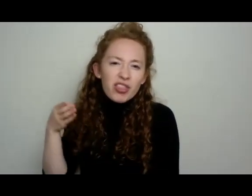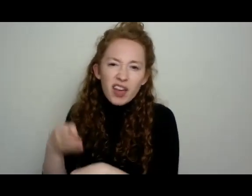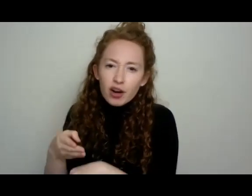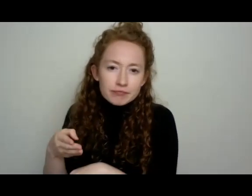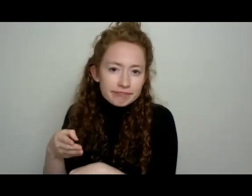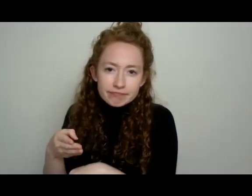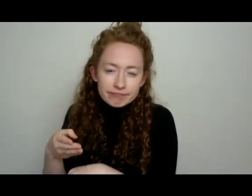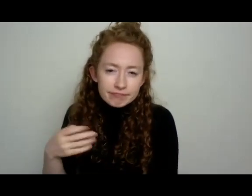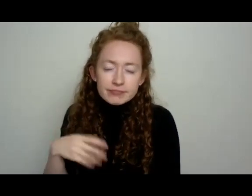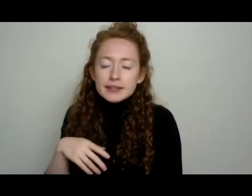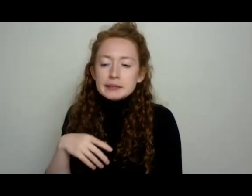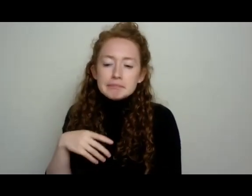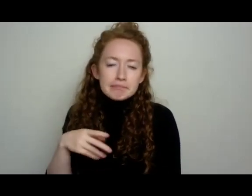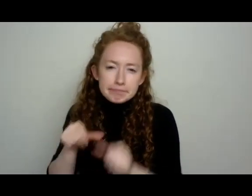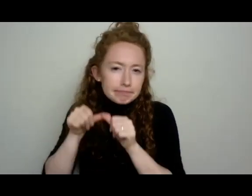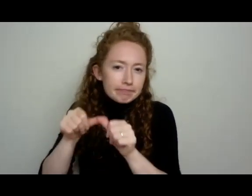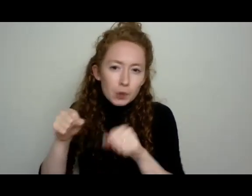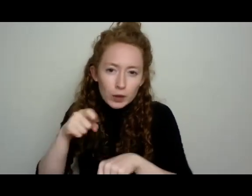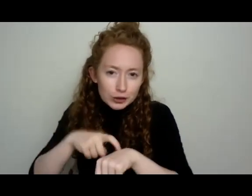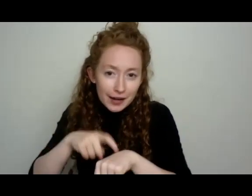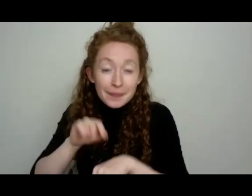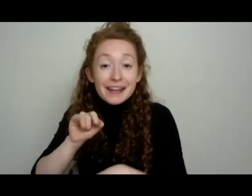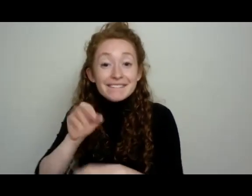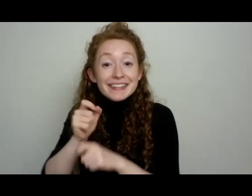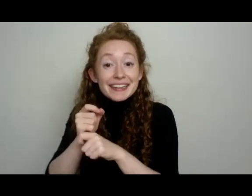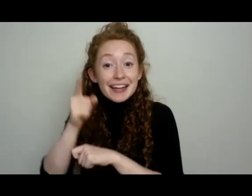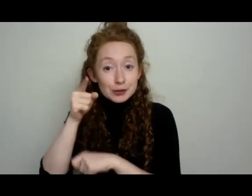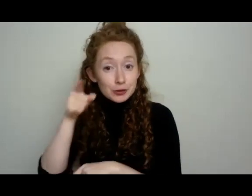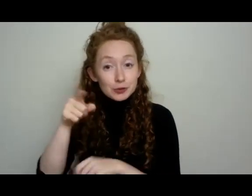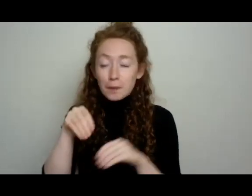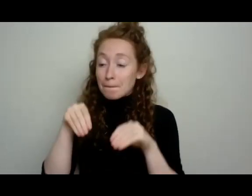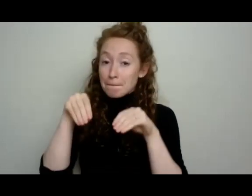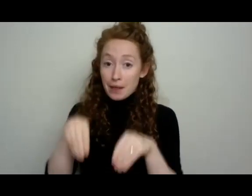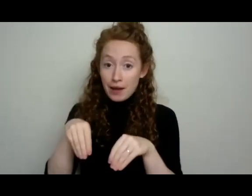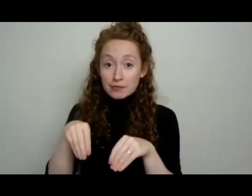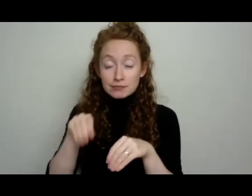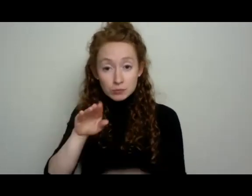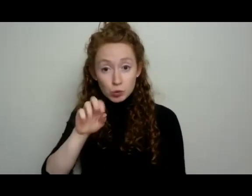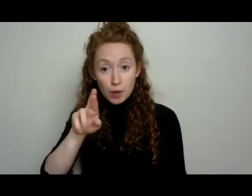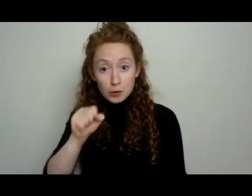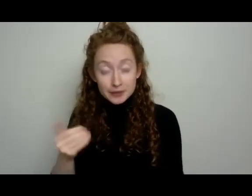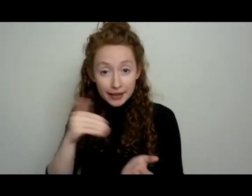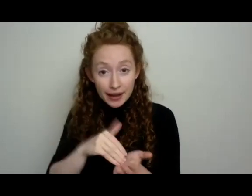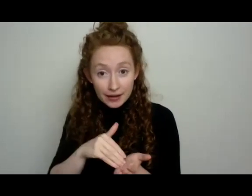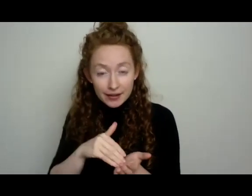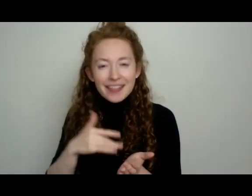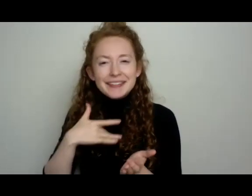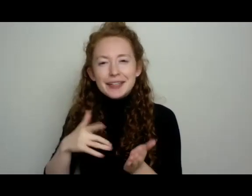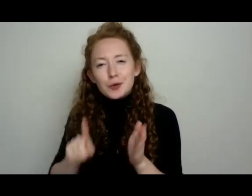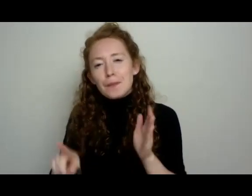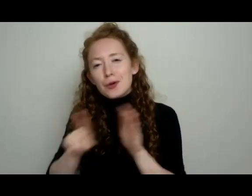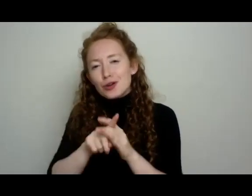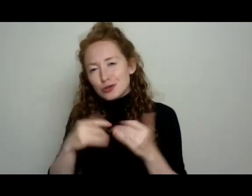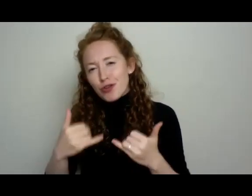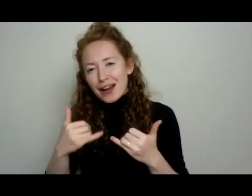And if you plant another cucumber in that exact same place next year, they are emerging right now about late June